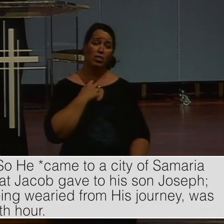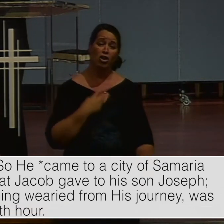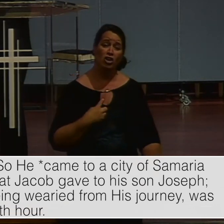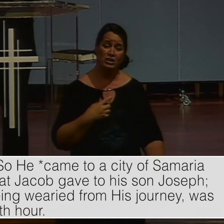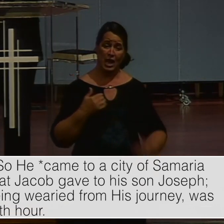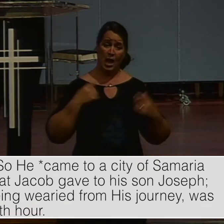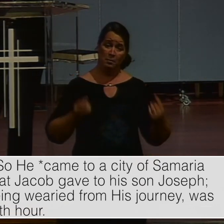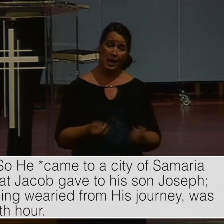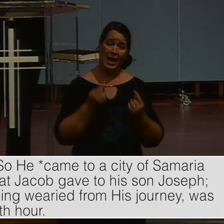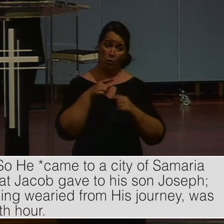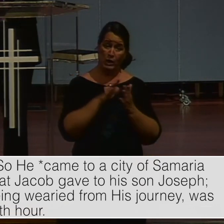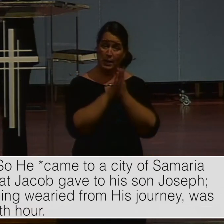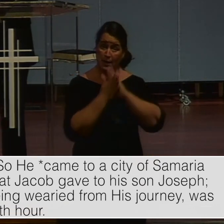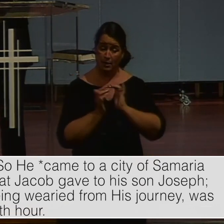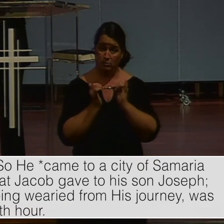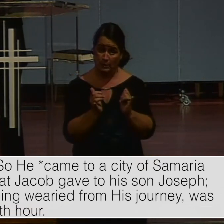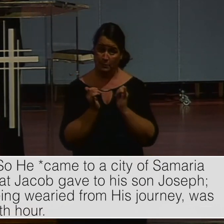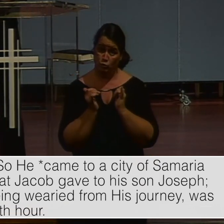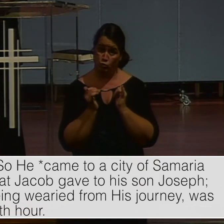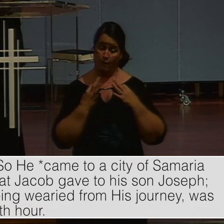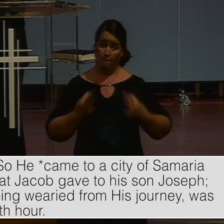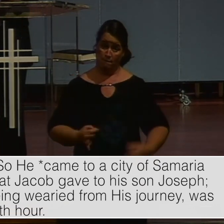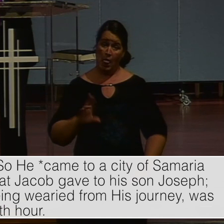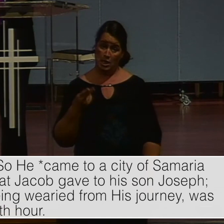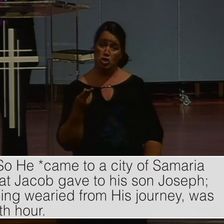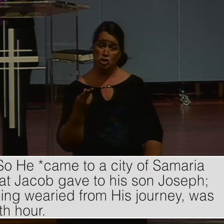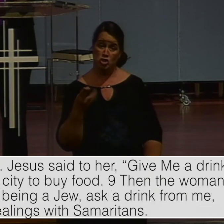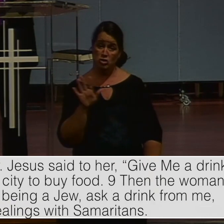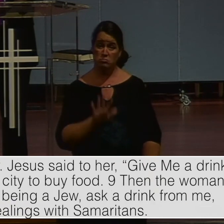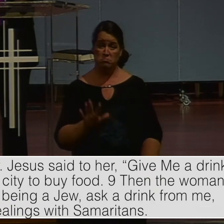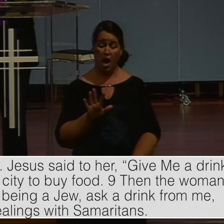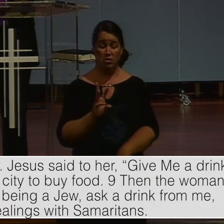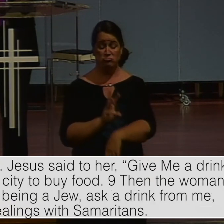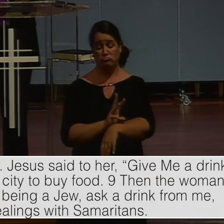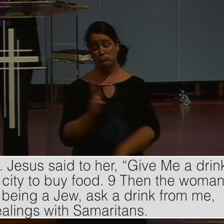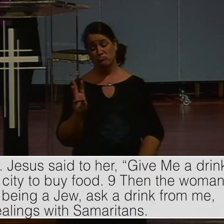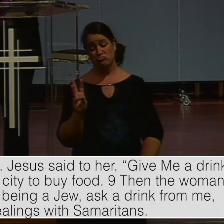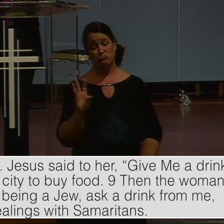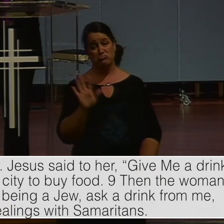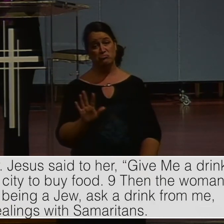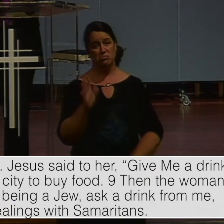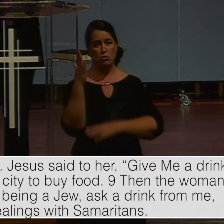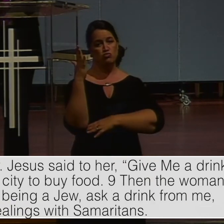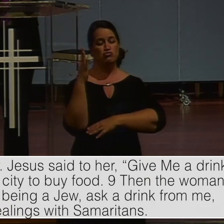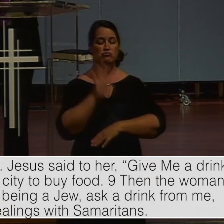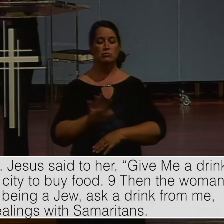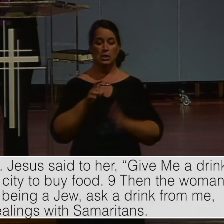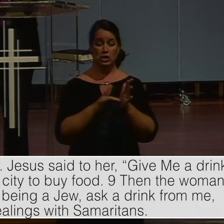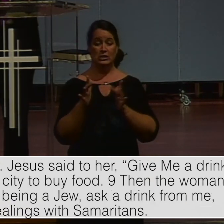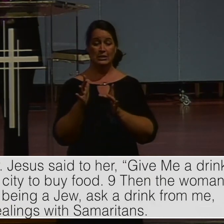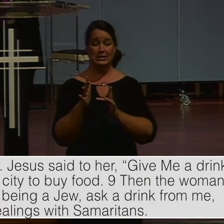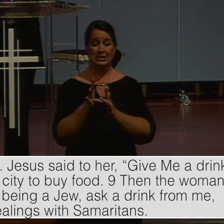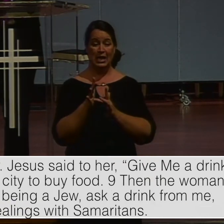experienced pain. He experienced what we experience. It was about the sixth hour. A woman of Samaria came to draw water. Jesus said to her,